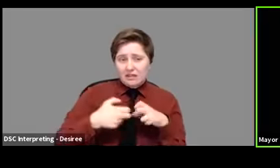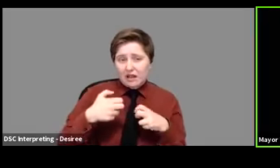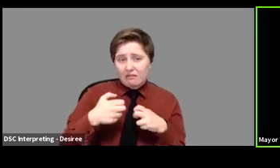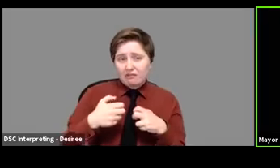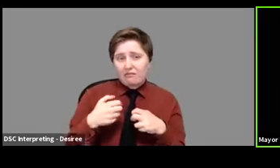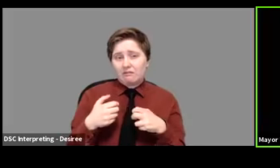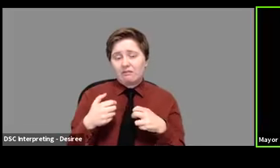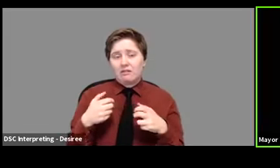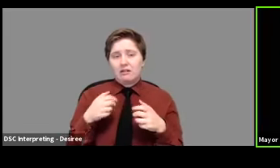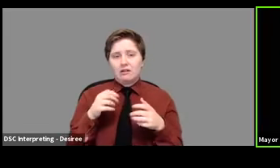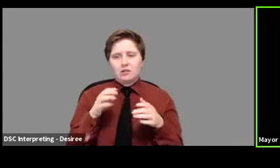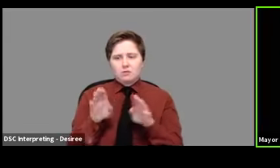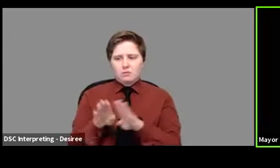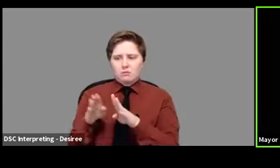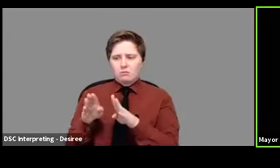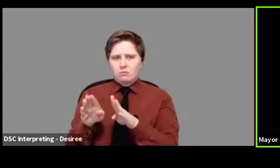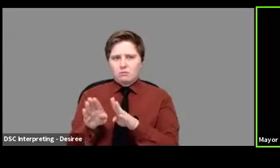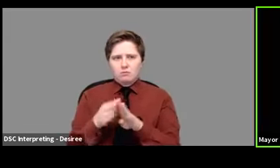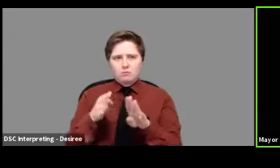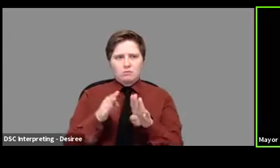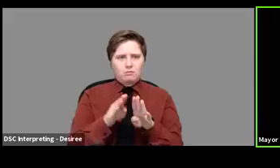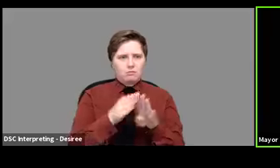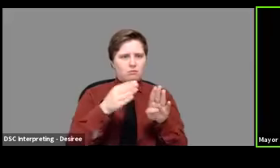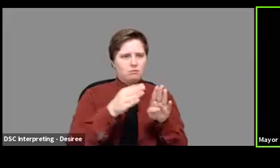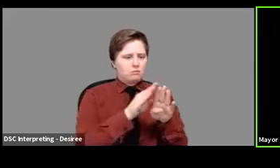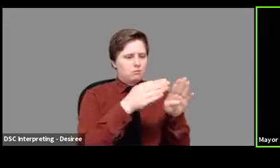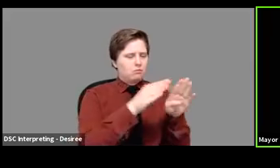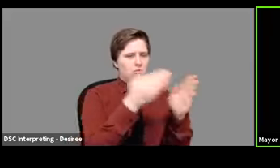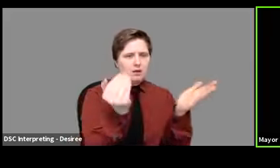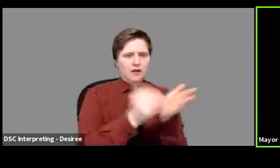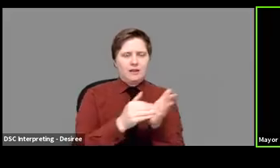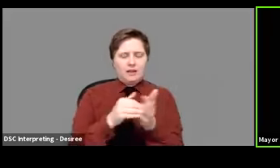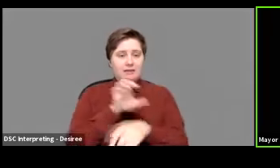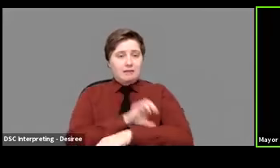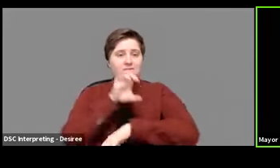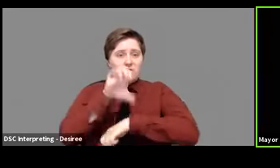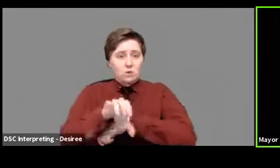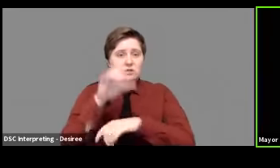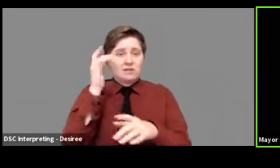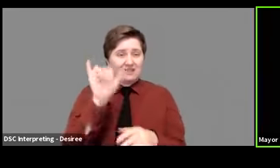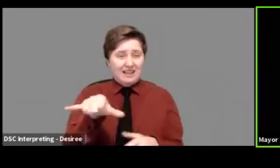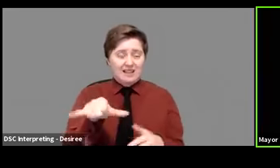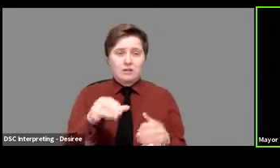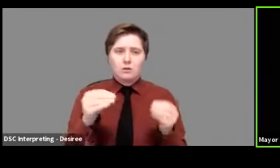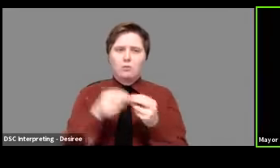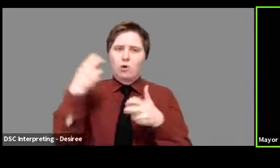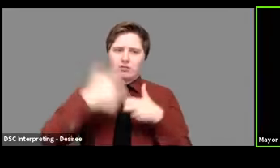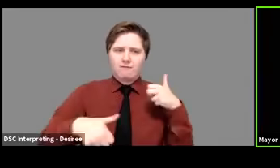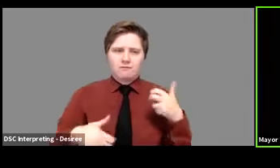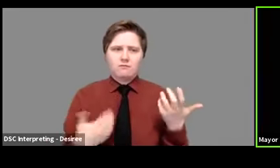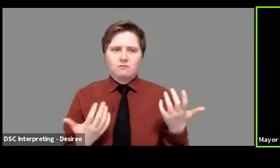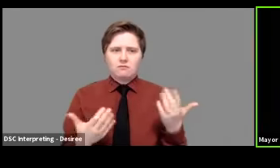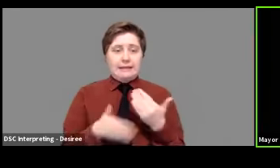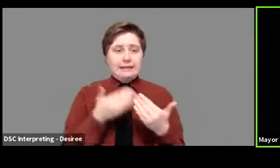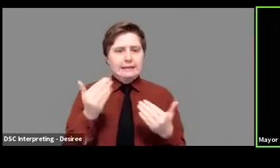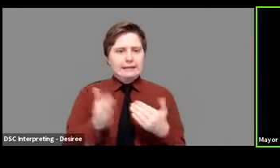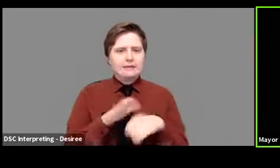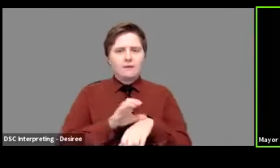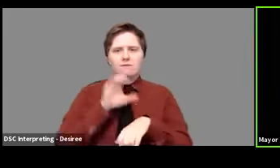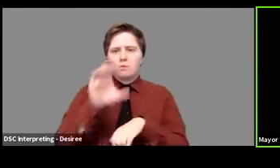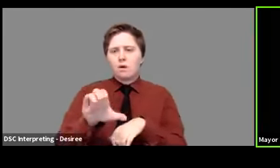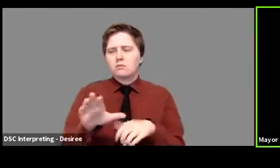do as things start to open up the, in the enforcement part of that is going to be much more difficult. It's easy to enforce,